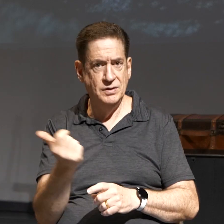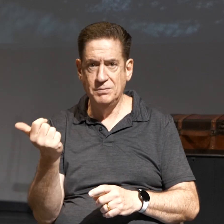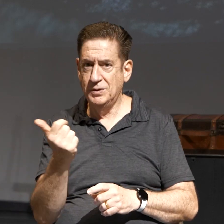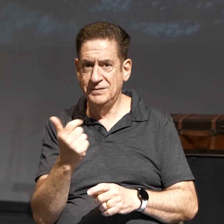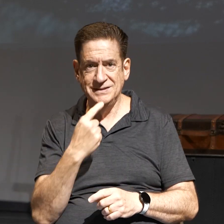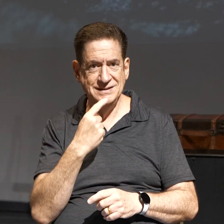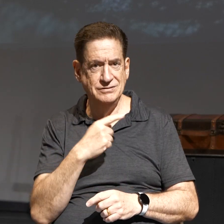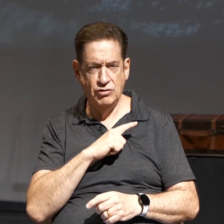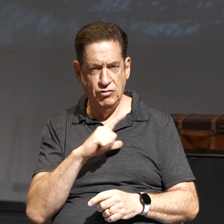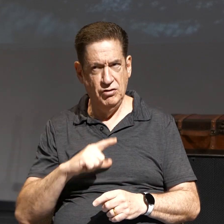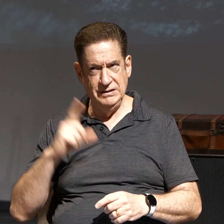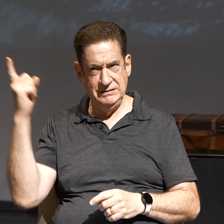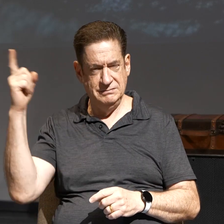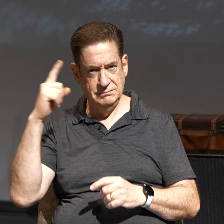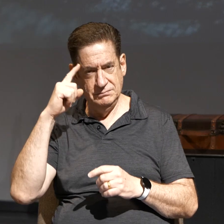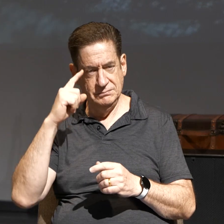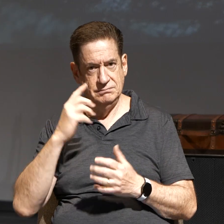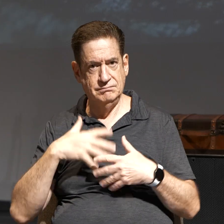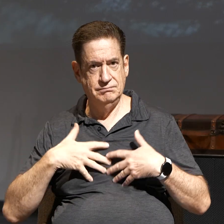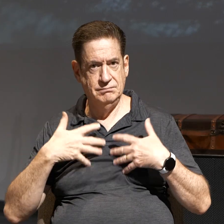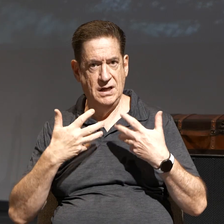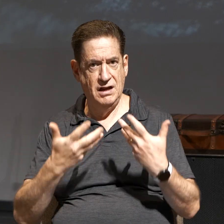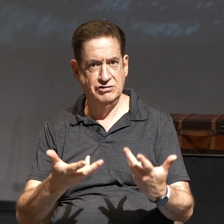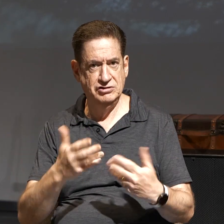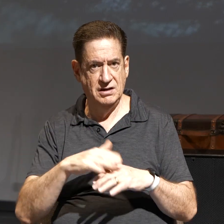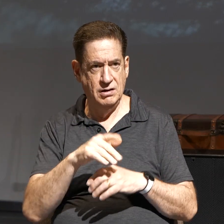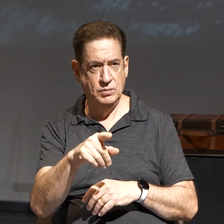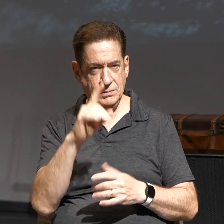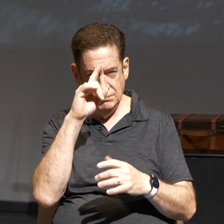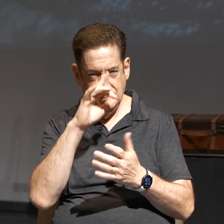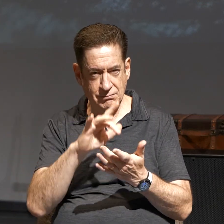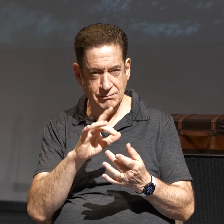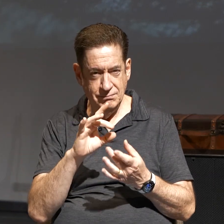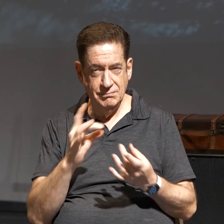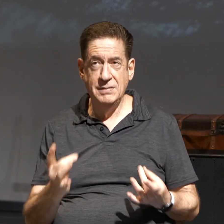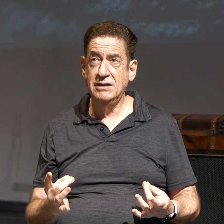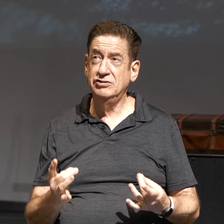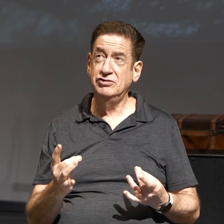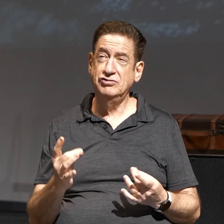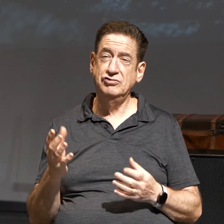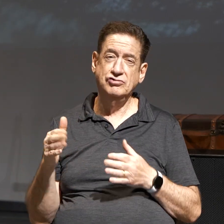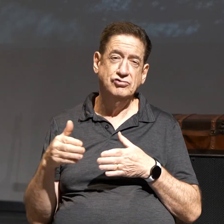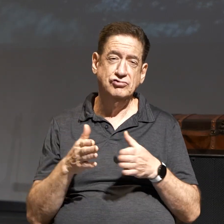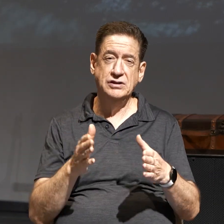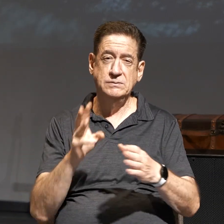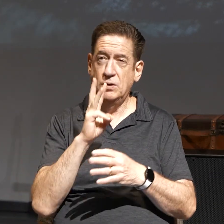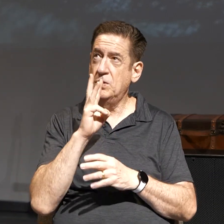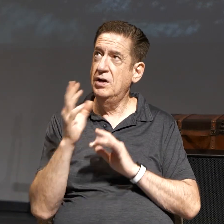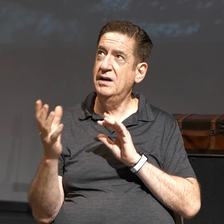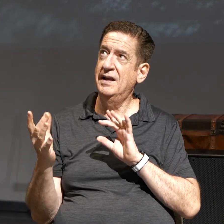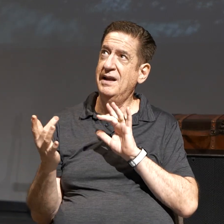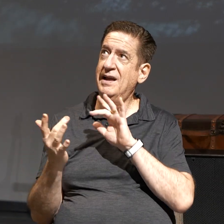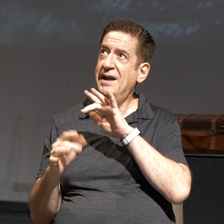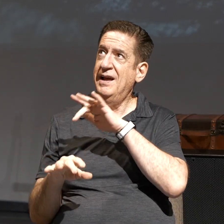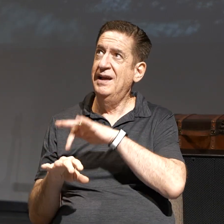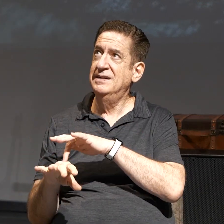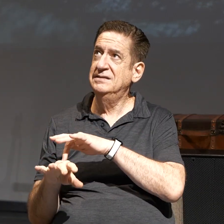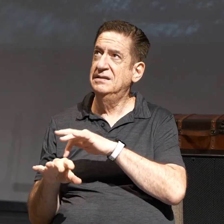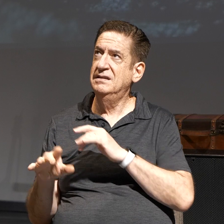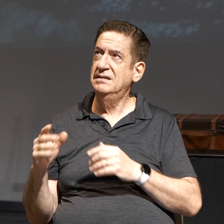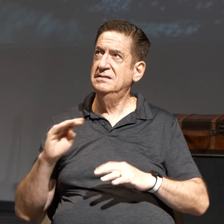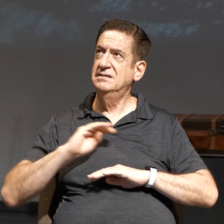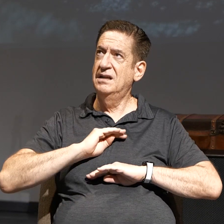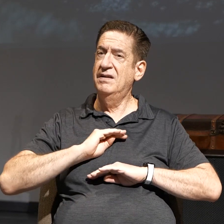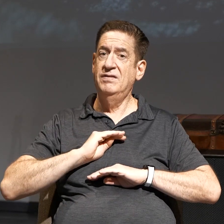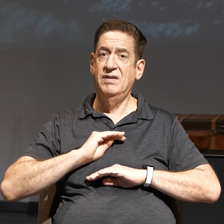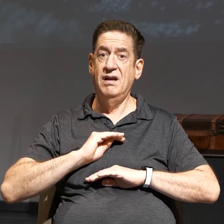compassion on you. See, meditation gives you access to streams of water, intimacy with God that is more satisfying than your best